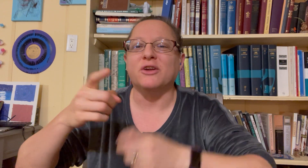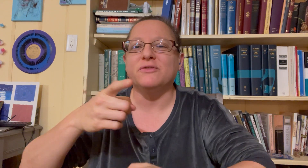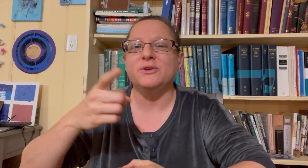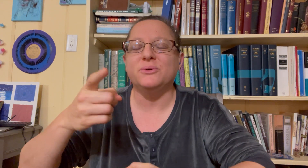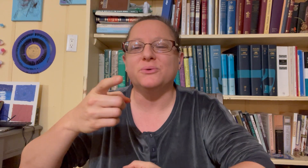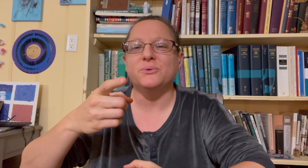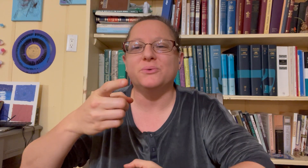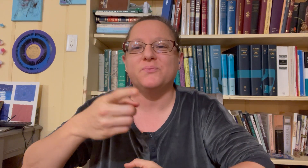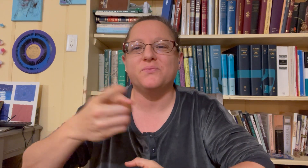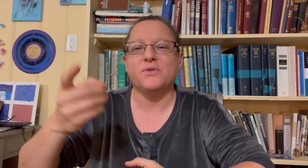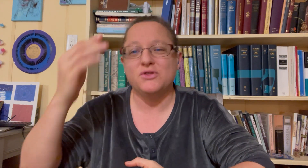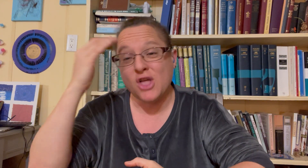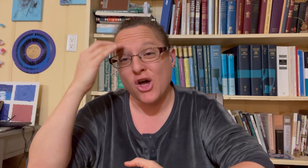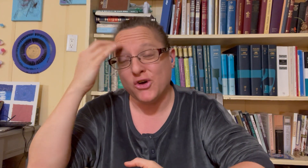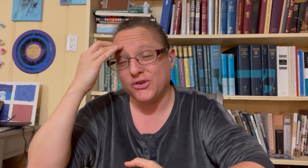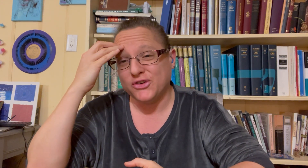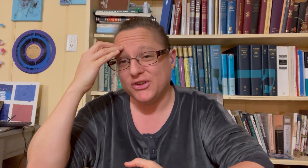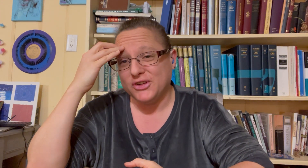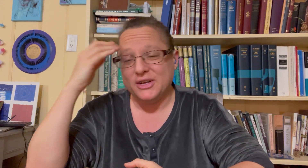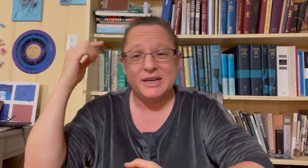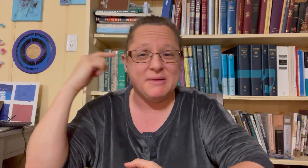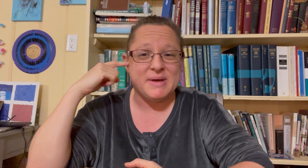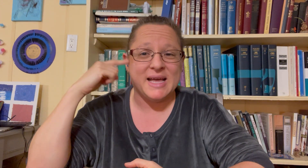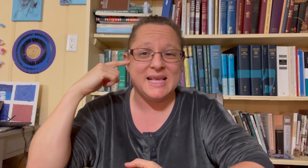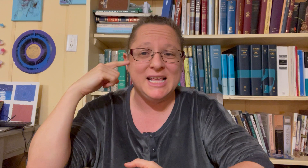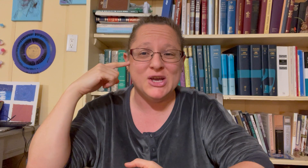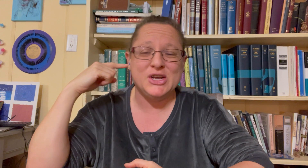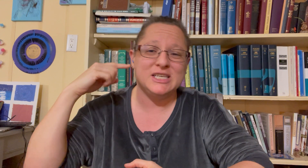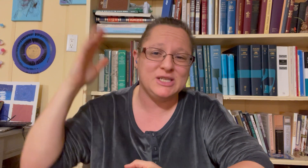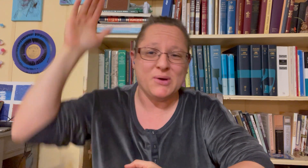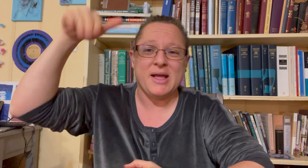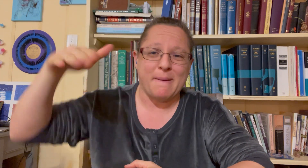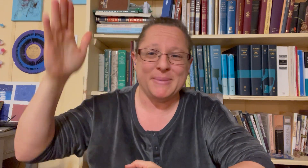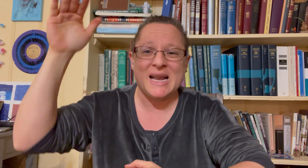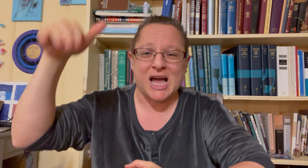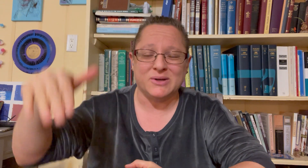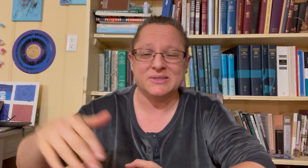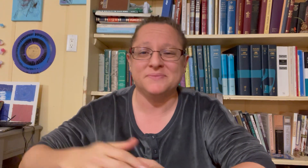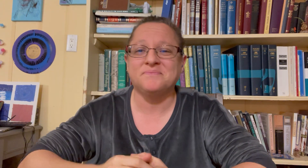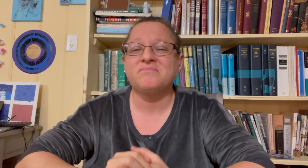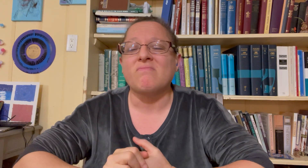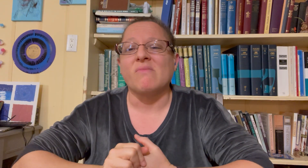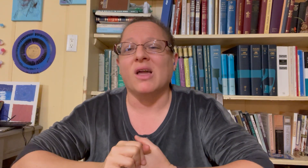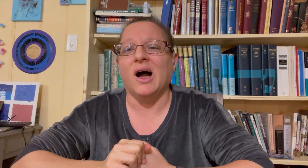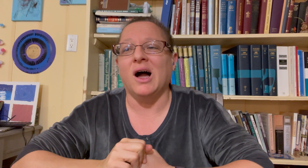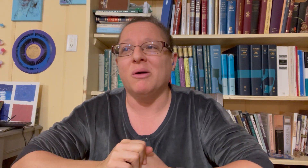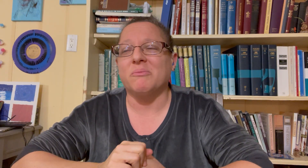of you know that my hearing is going up and down um